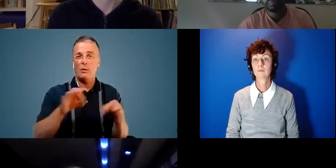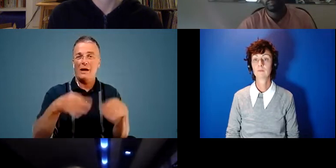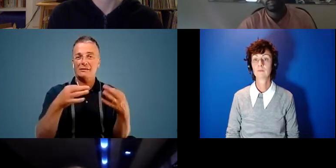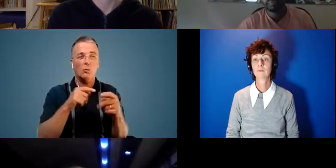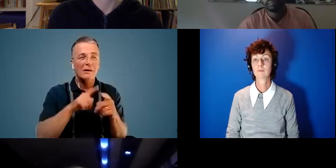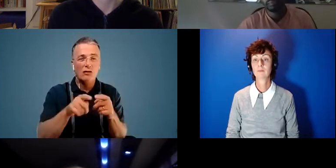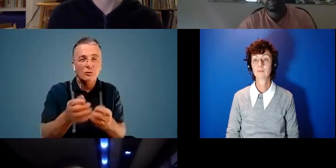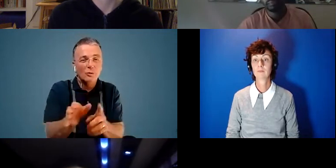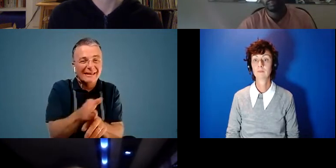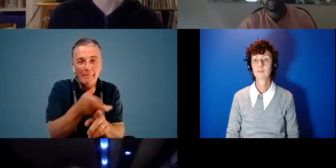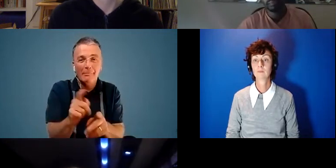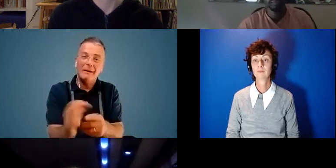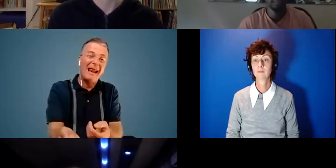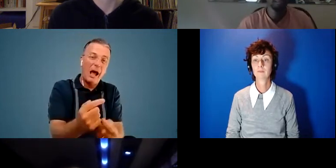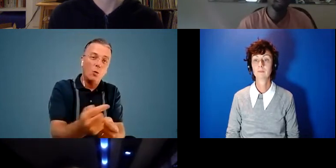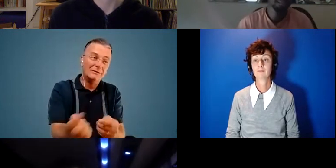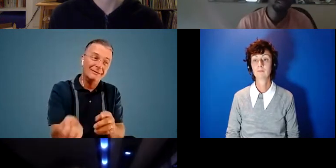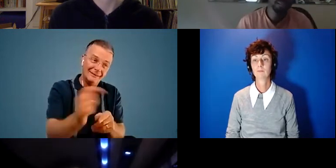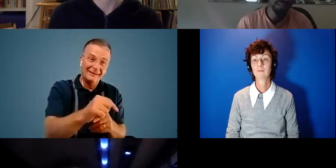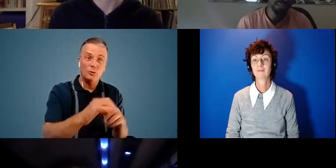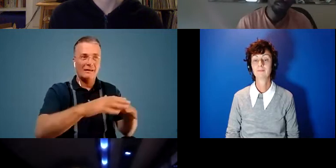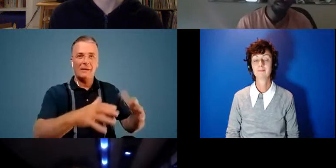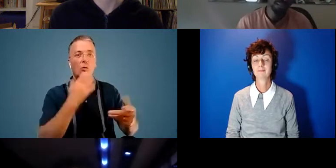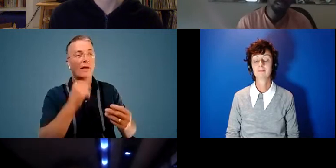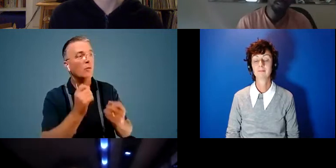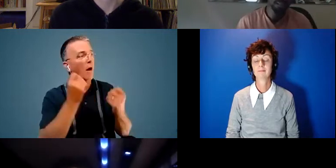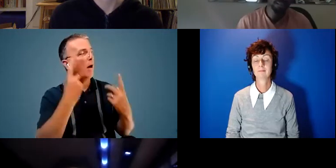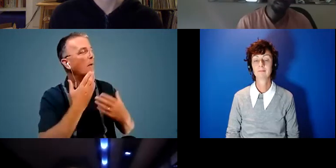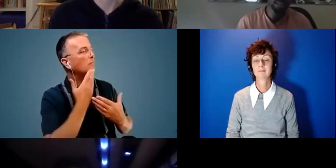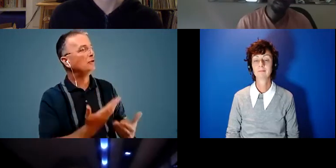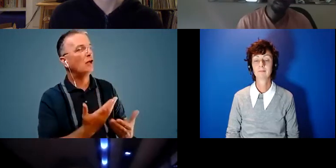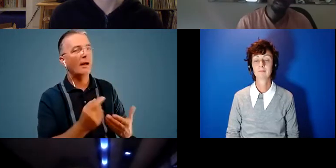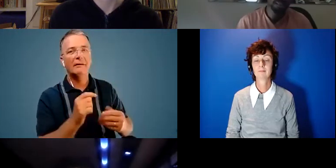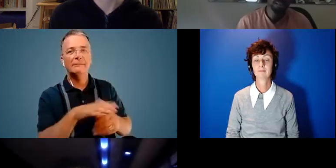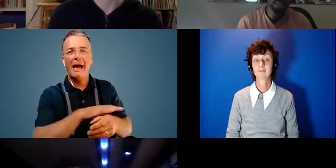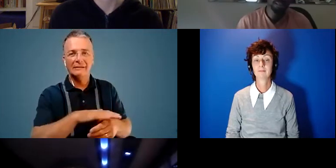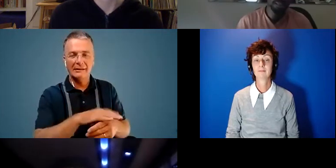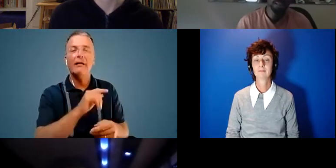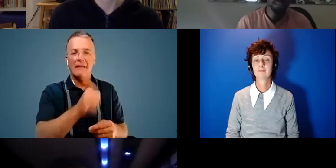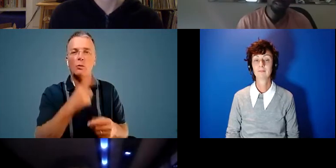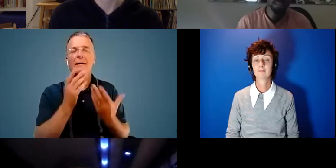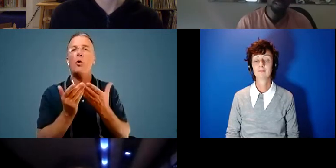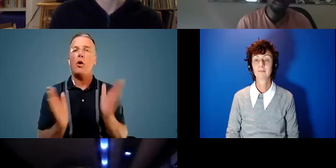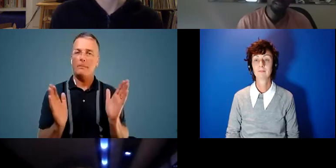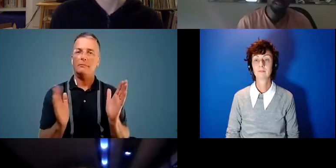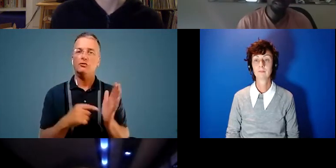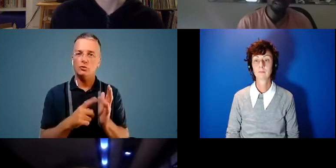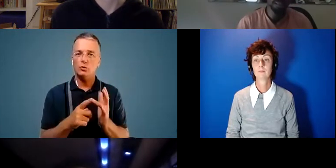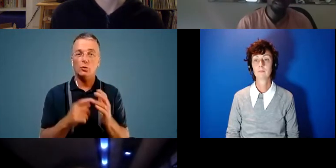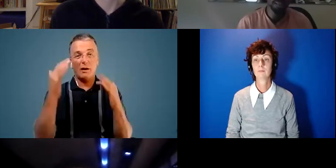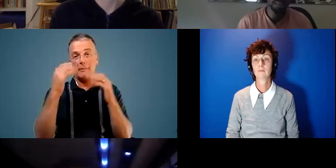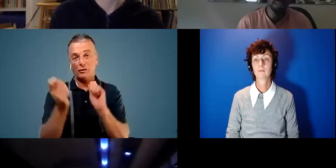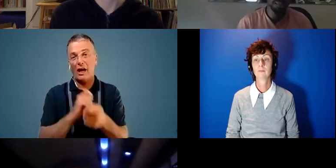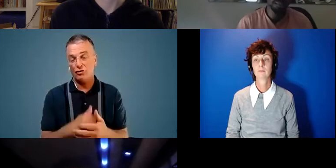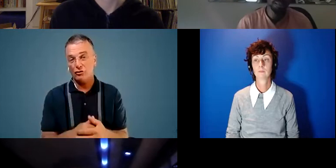out into these spaces and then once they appreciate those spaces they're going to be more open to climate change and